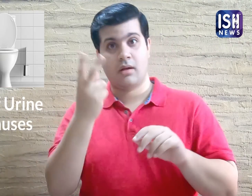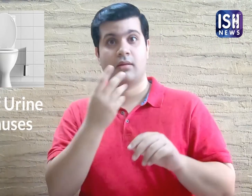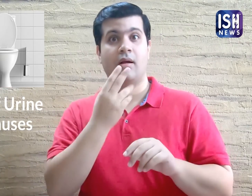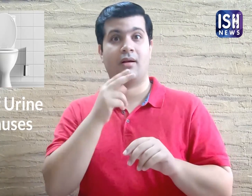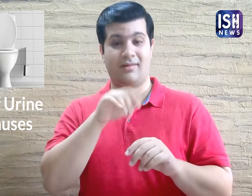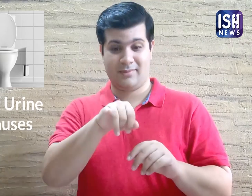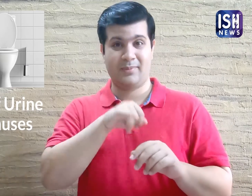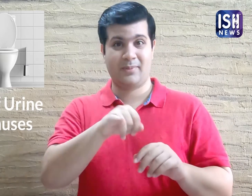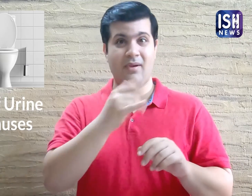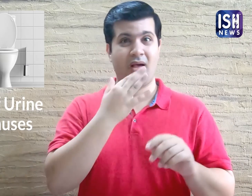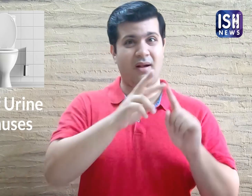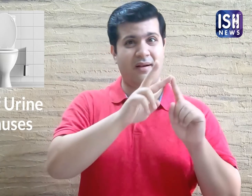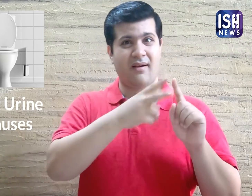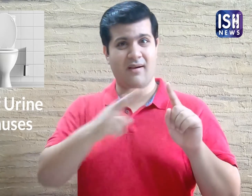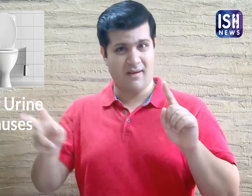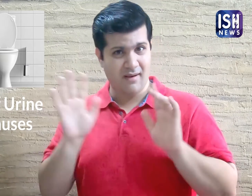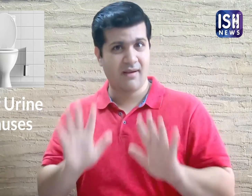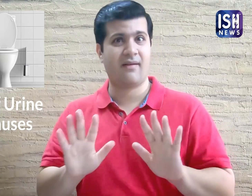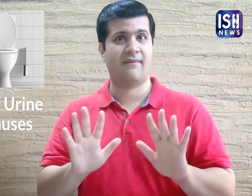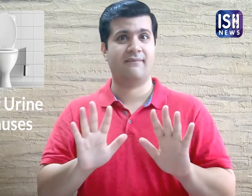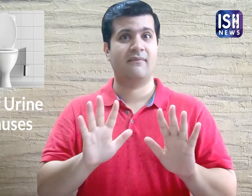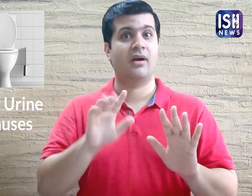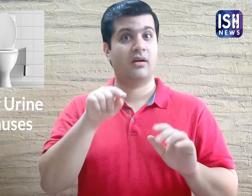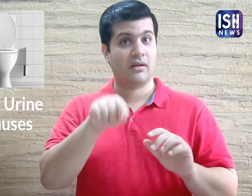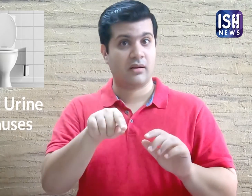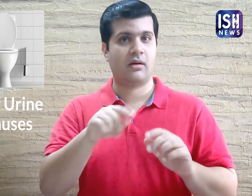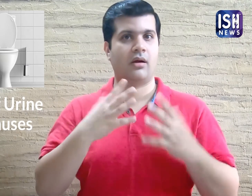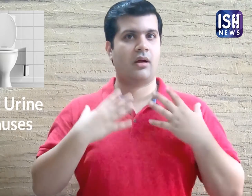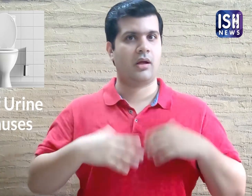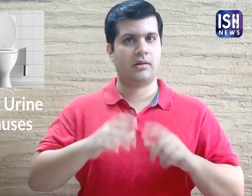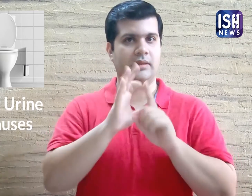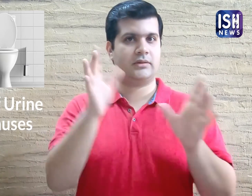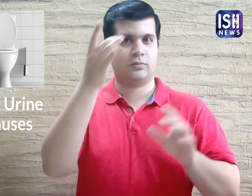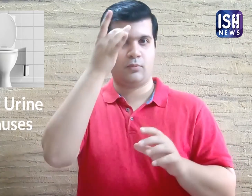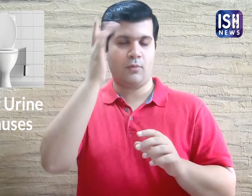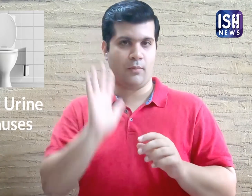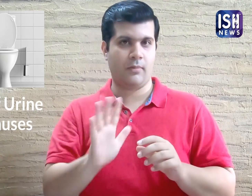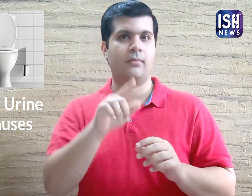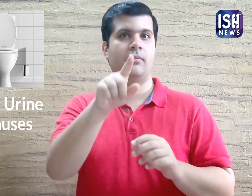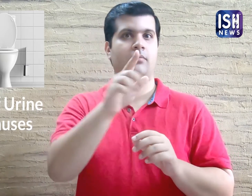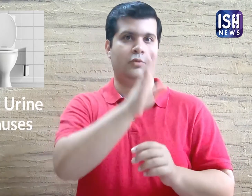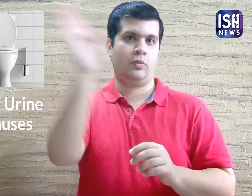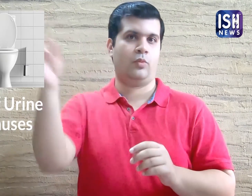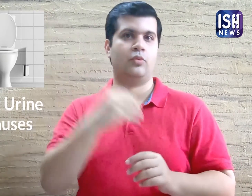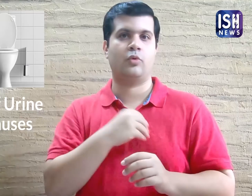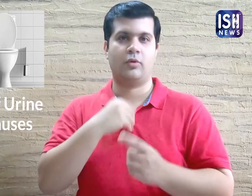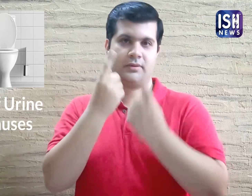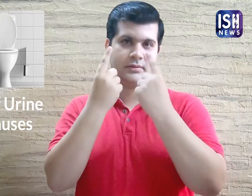Sometimes the colour of urine shows a serious health condition for which you may need to visit the doctor.